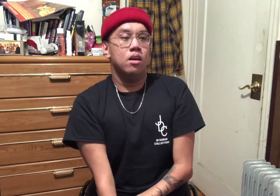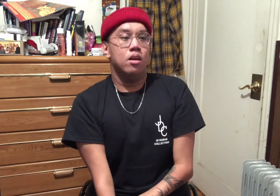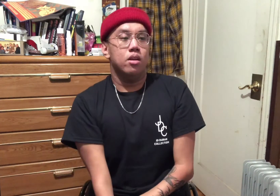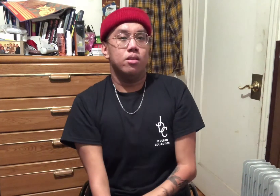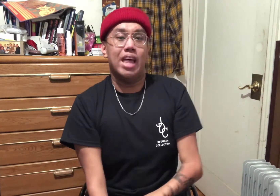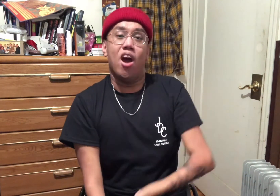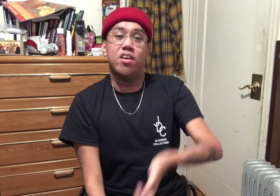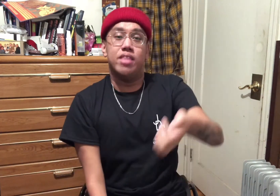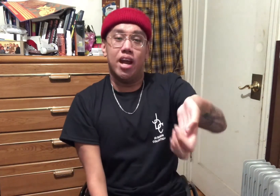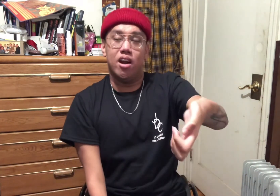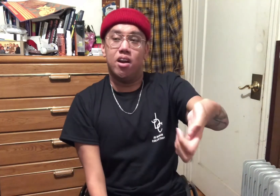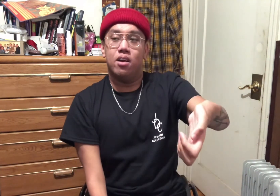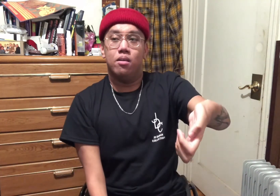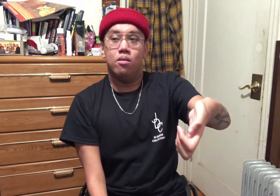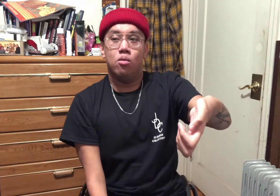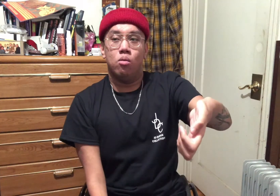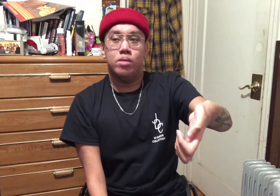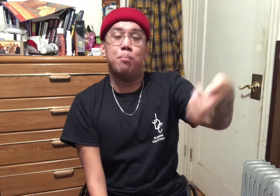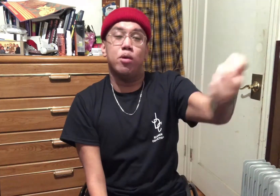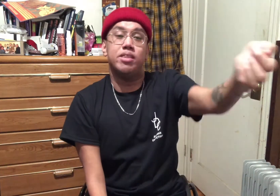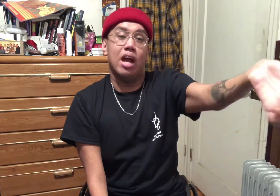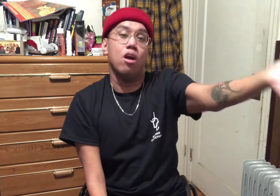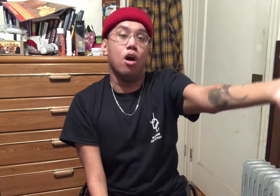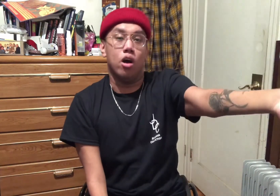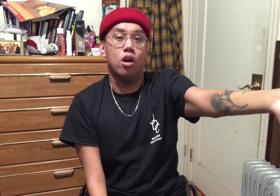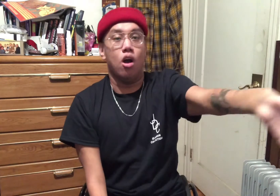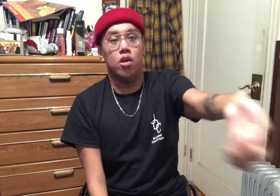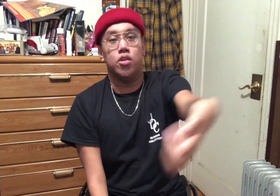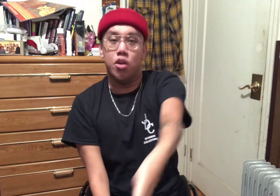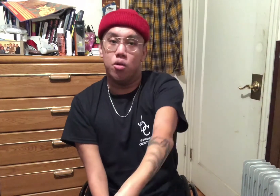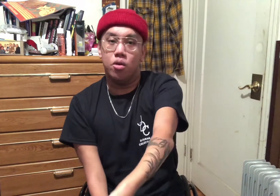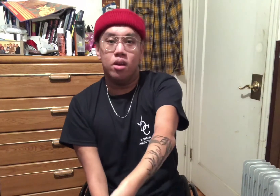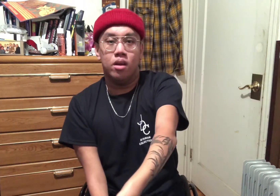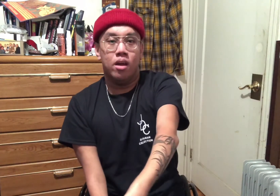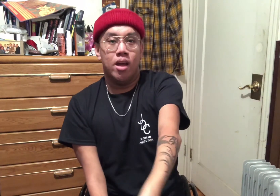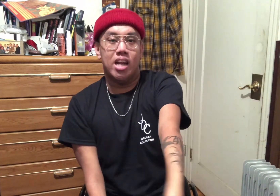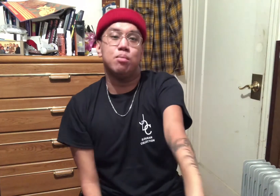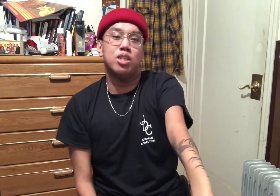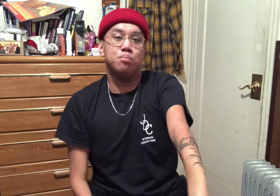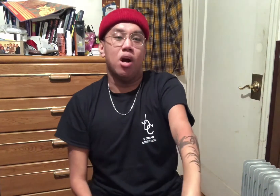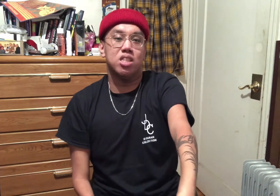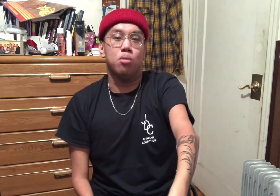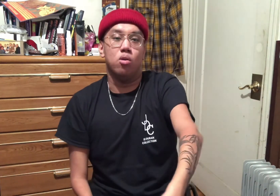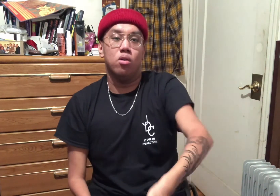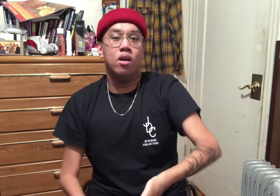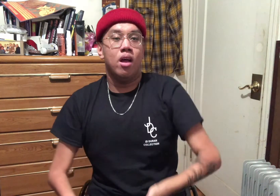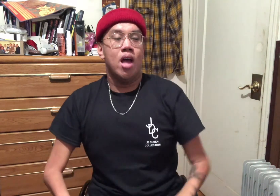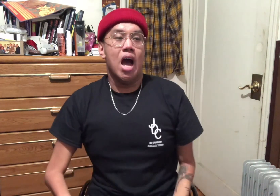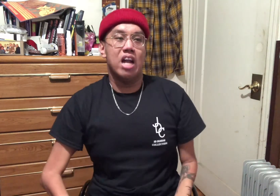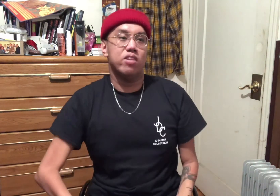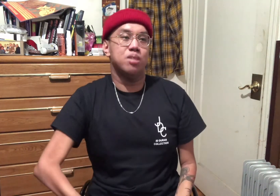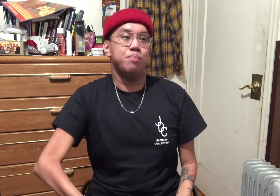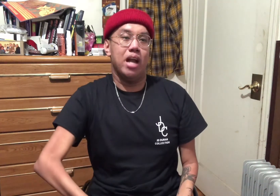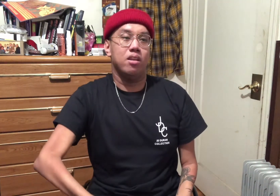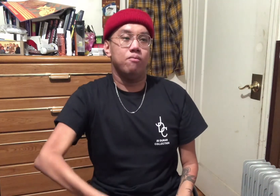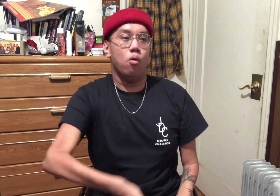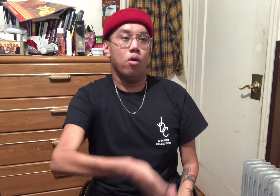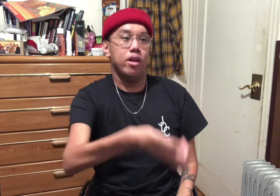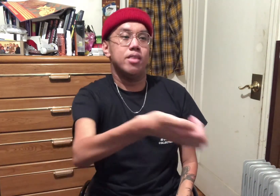they are there, they put their art on you, and as much as possible, out of respect for them